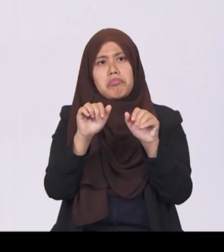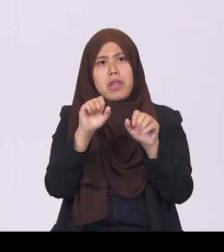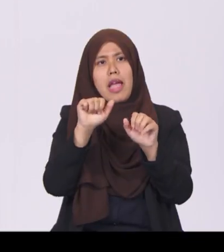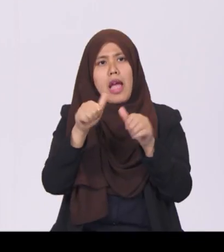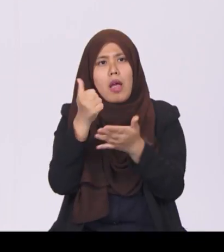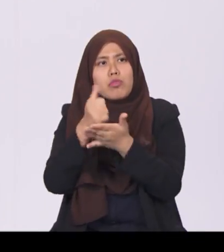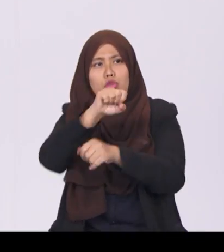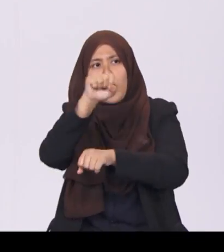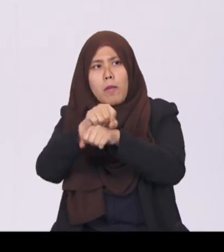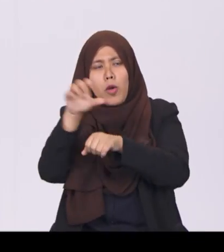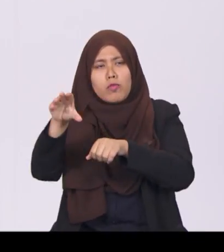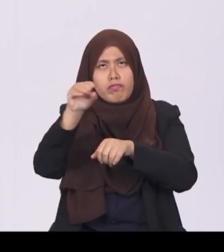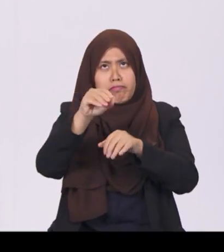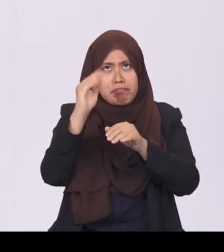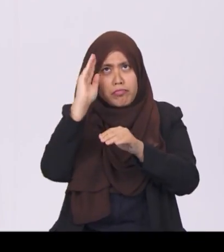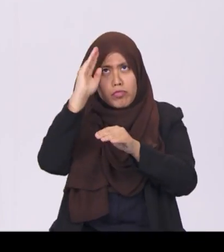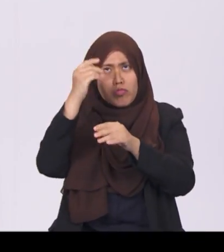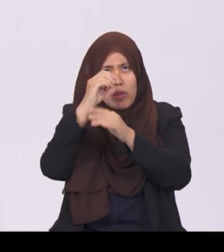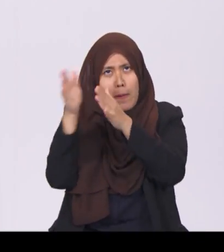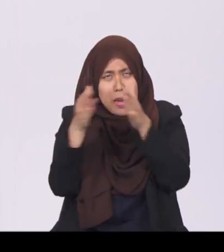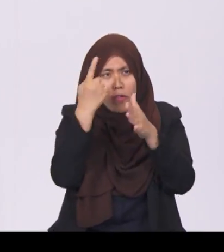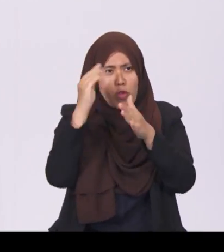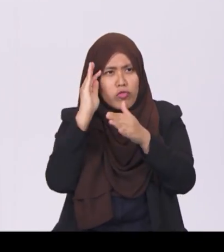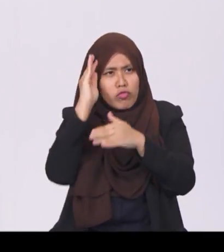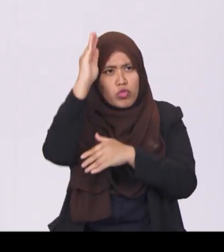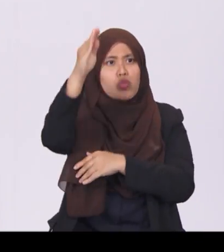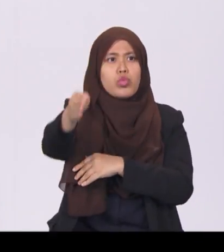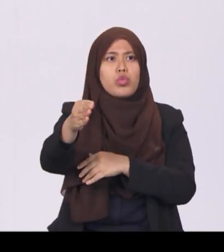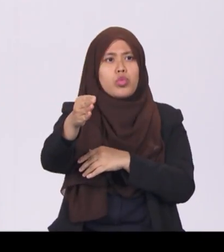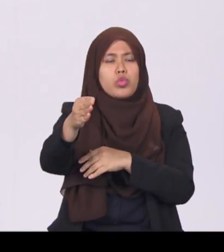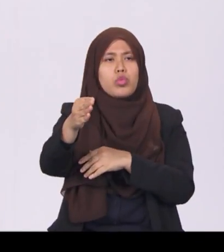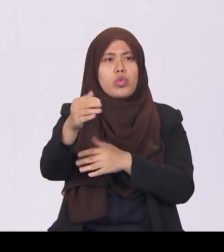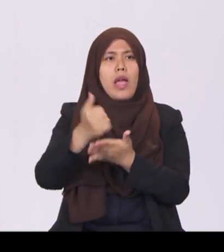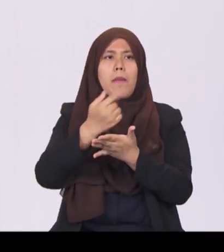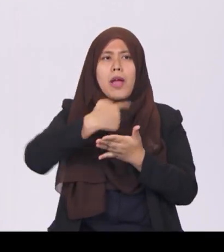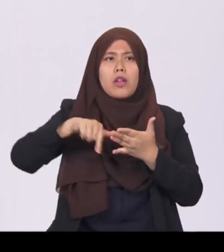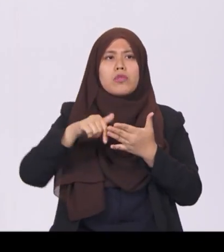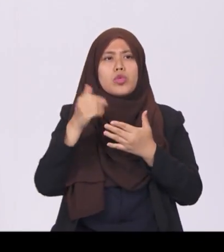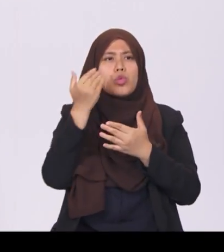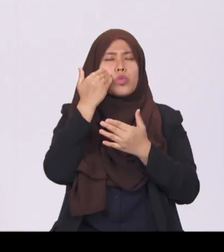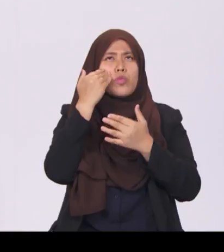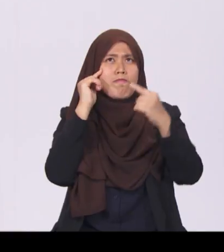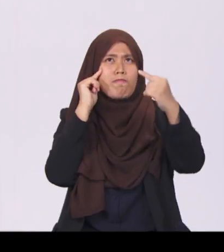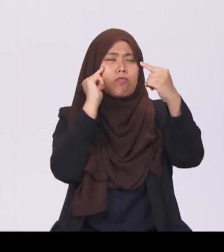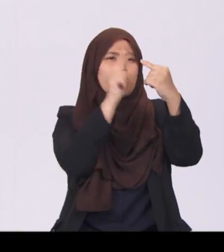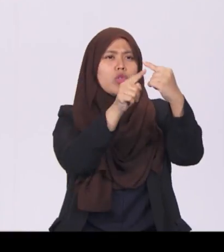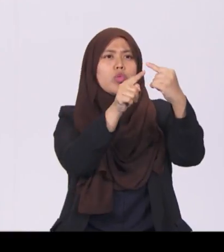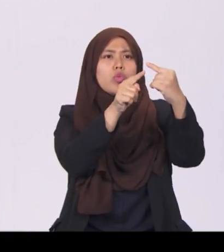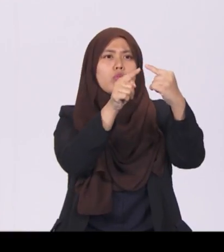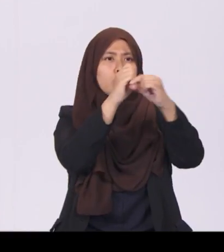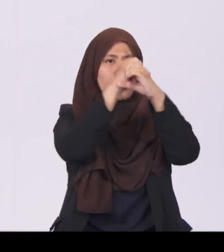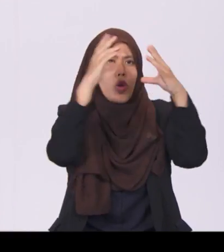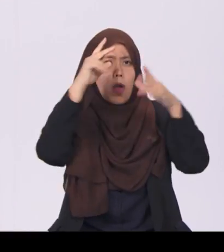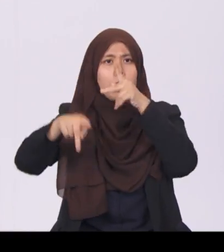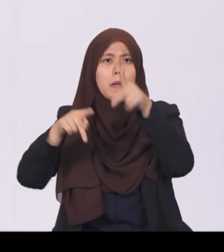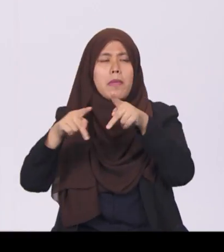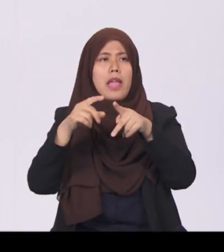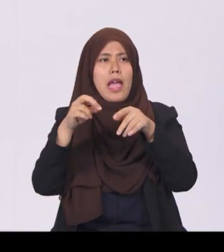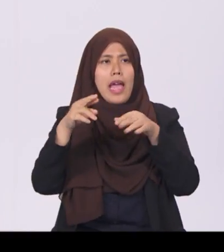It is a means for us to achieve the aspirations of our people, a roadmap for us to achieve our vision for Singapore.